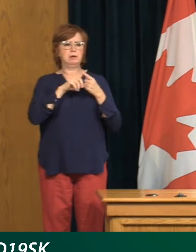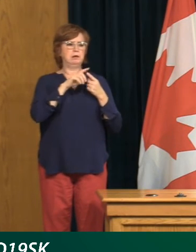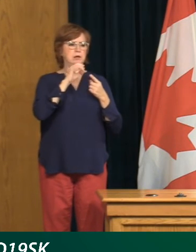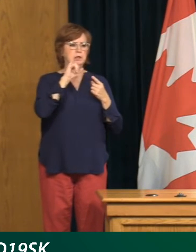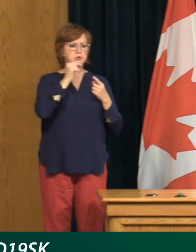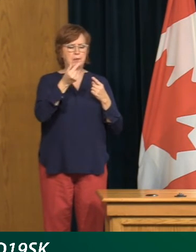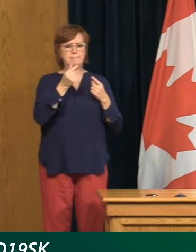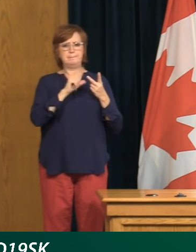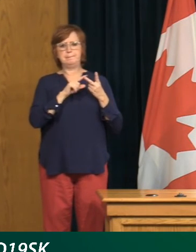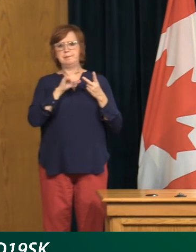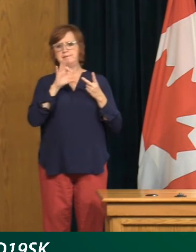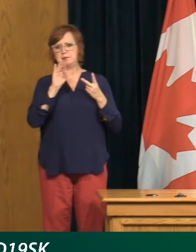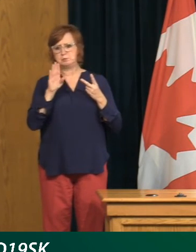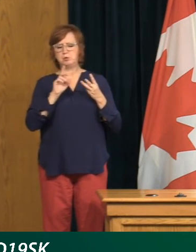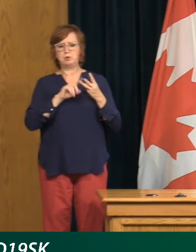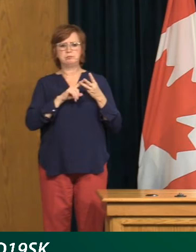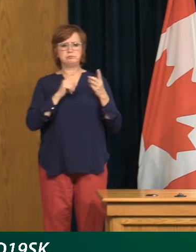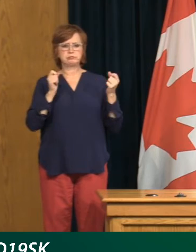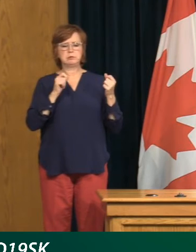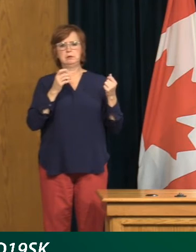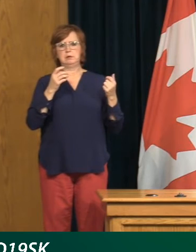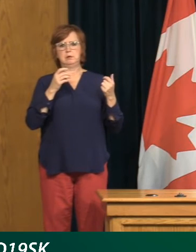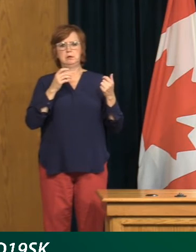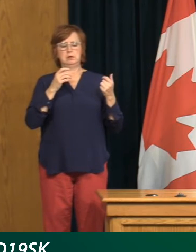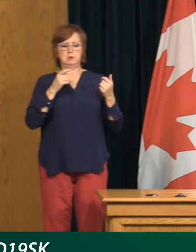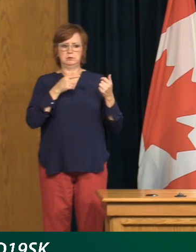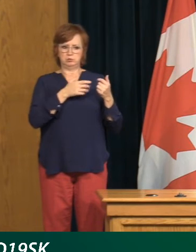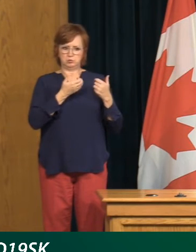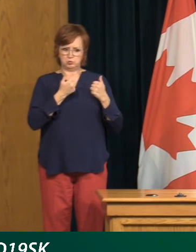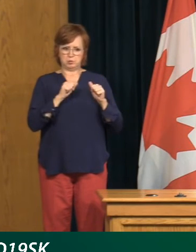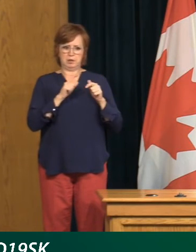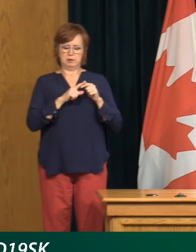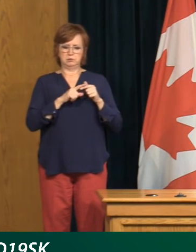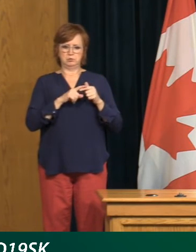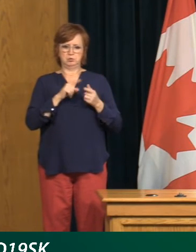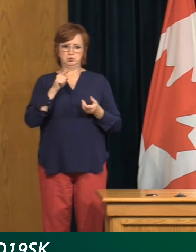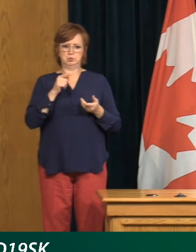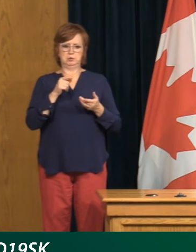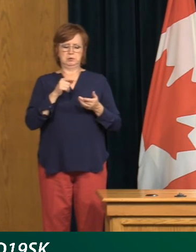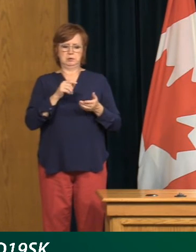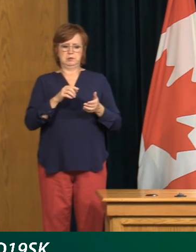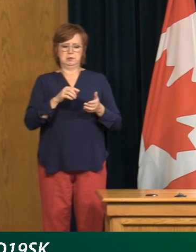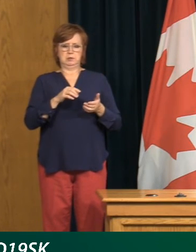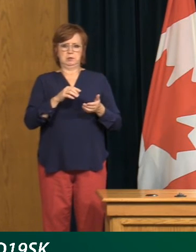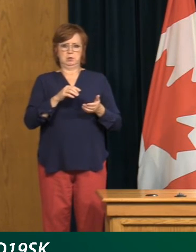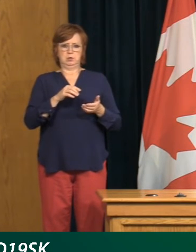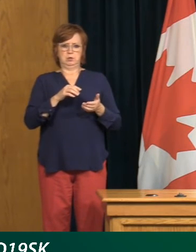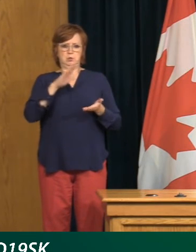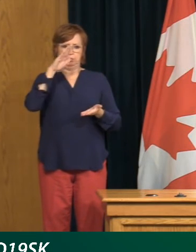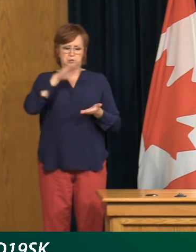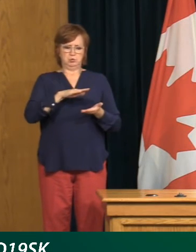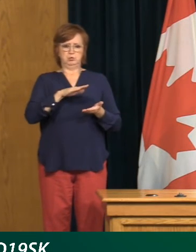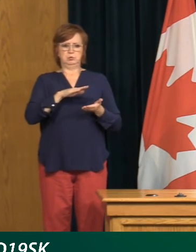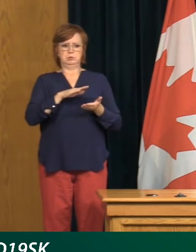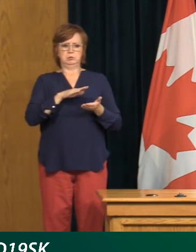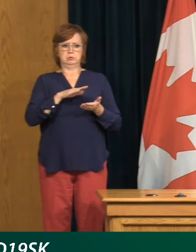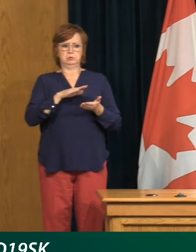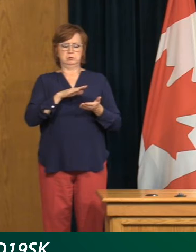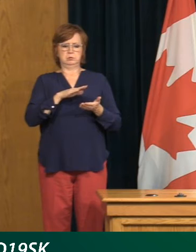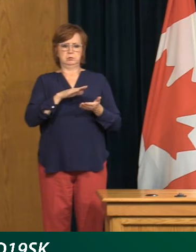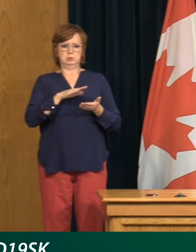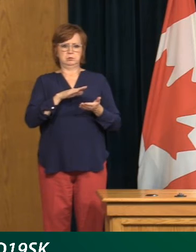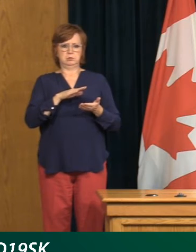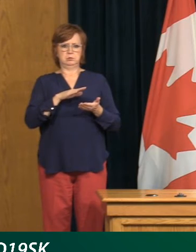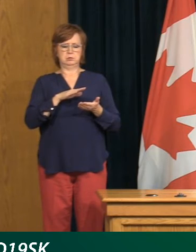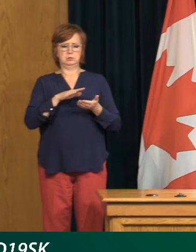promote non-evidence-based theories because there is information overload for